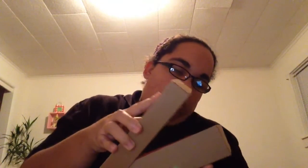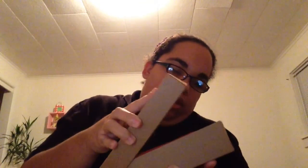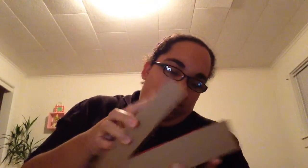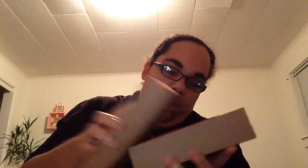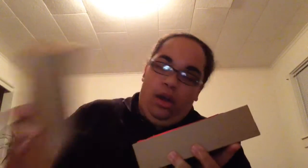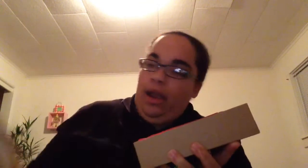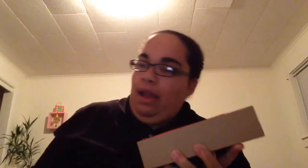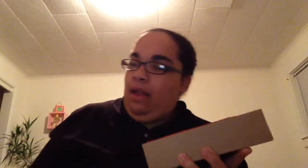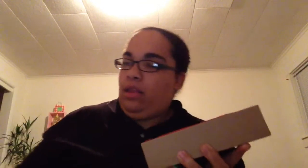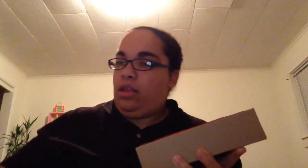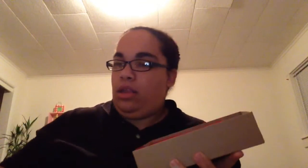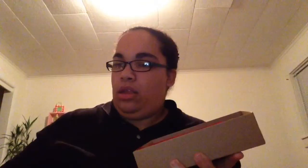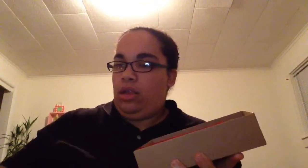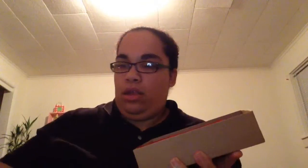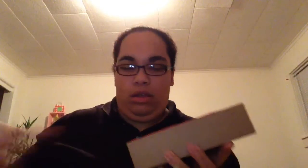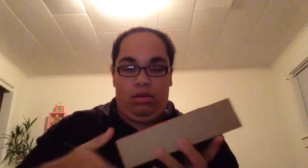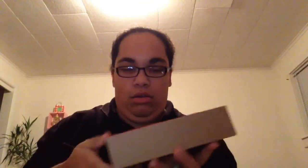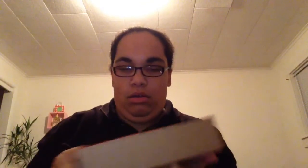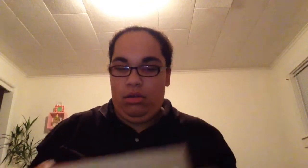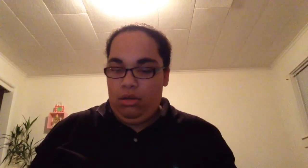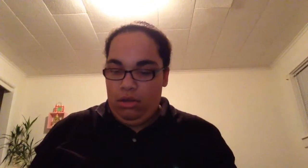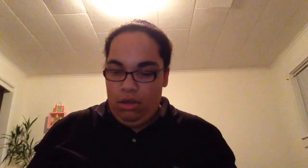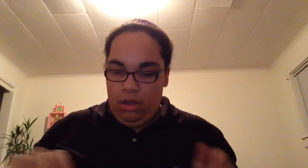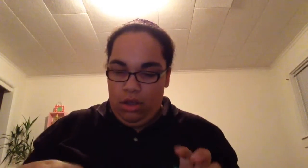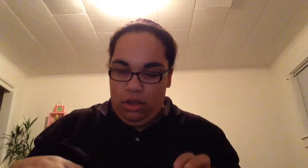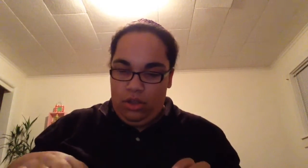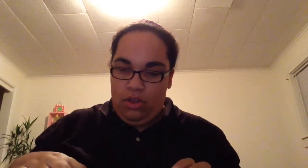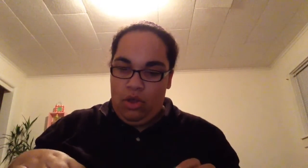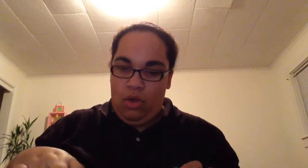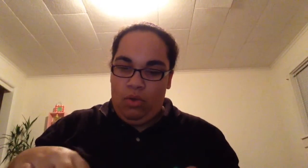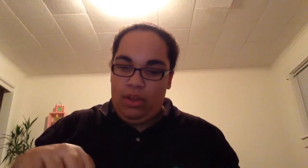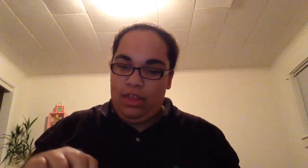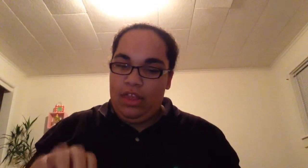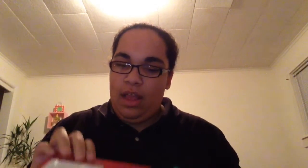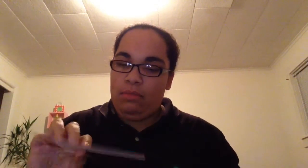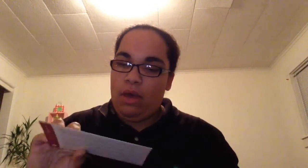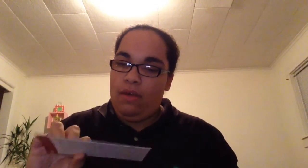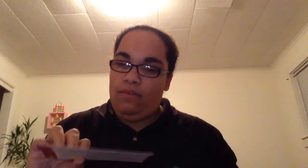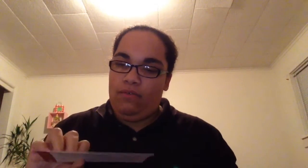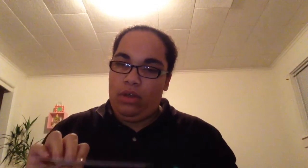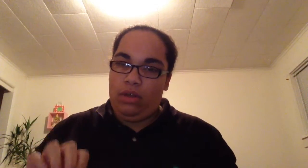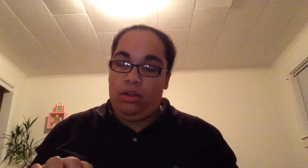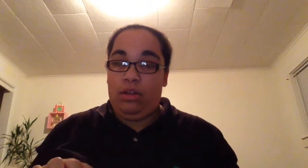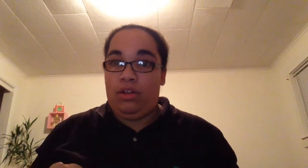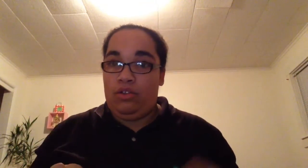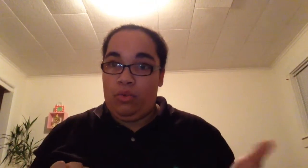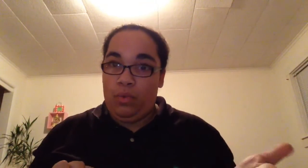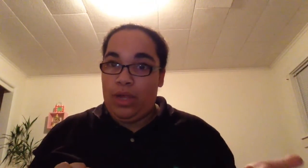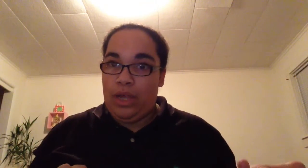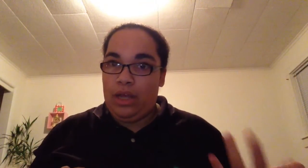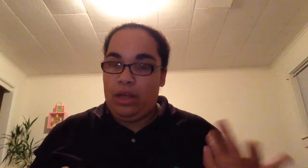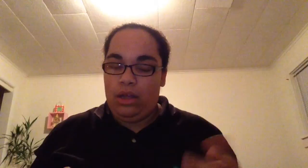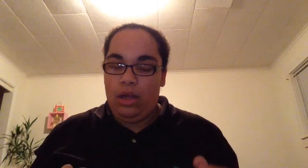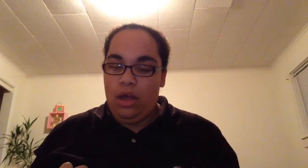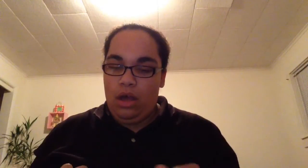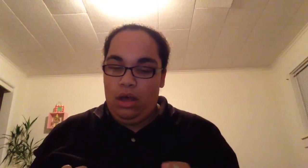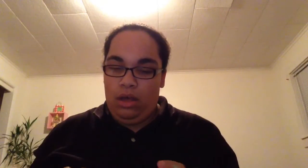all right so the theme of this week um